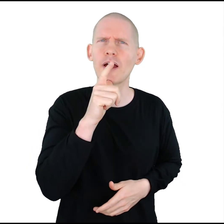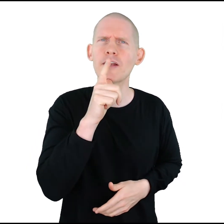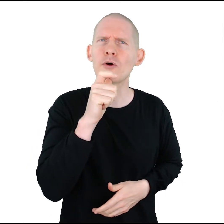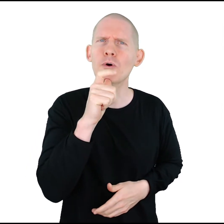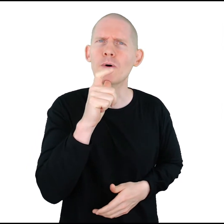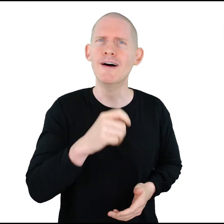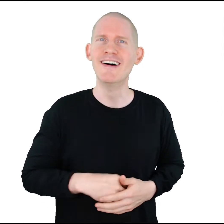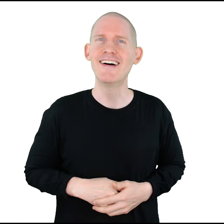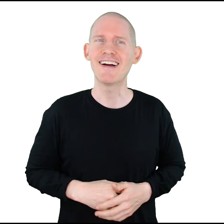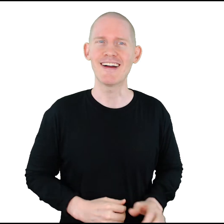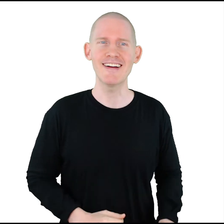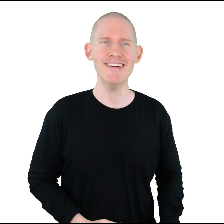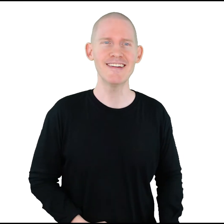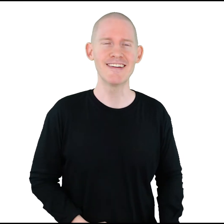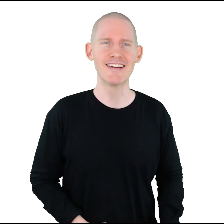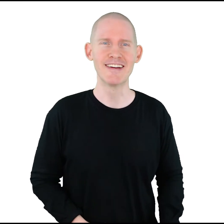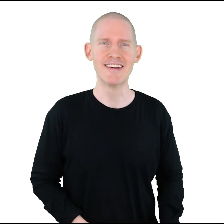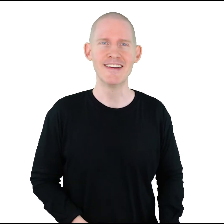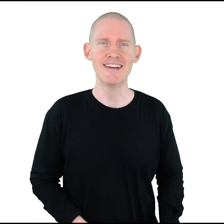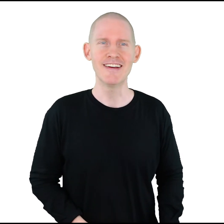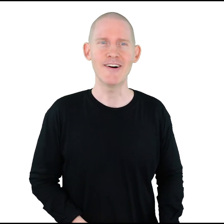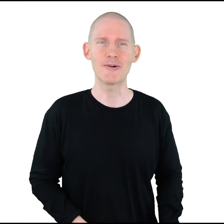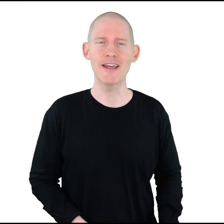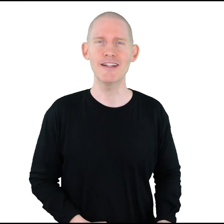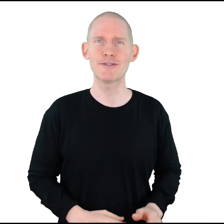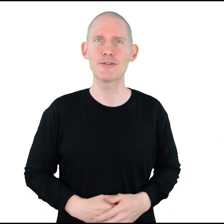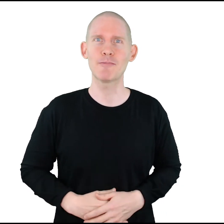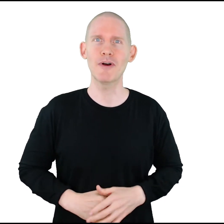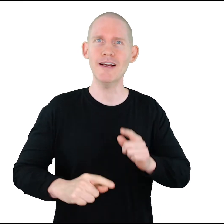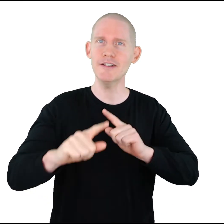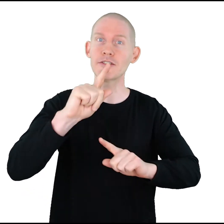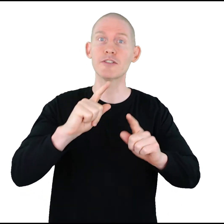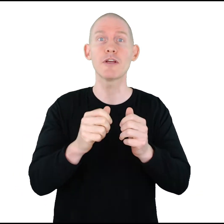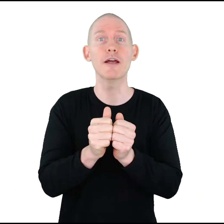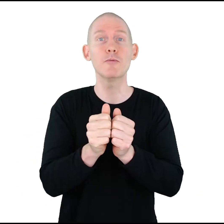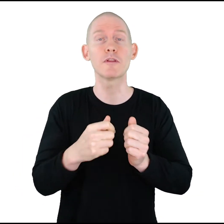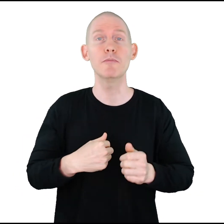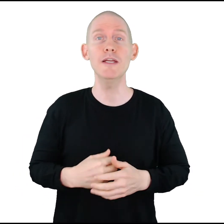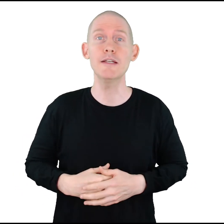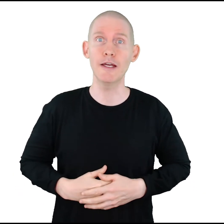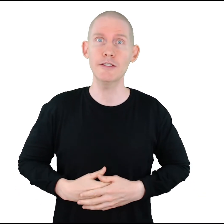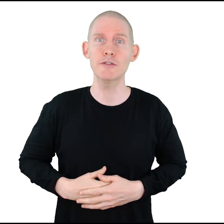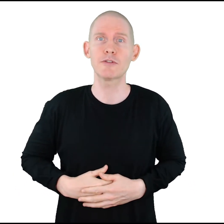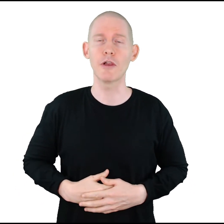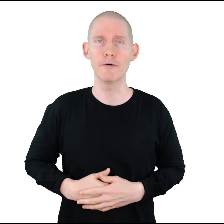sign who. Uh-huh. Okay, let's do some practice. Sign with me nice and slow.